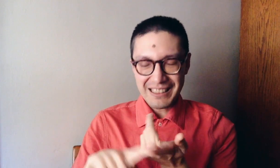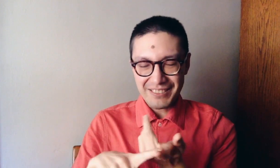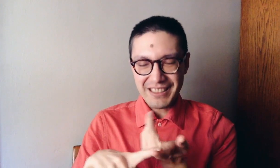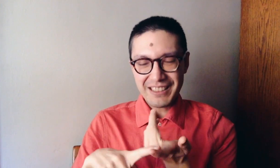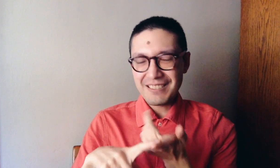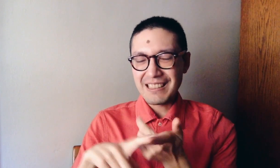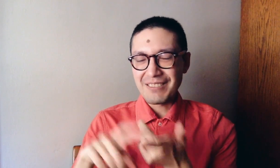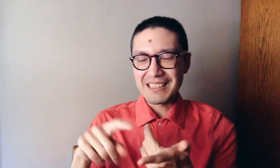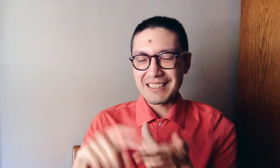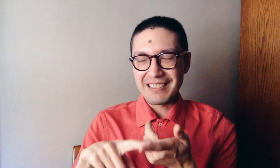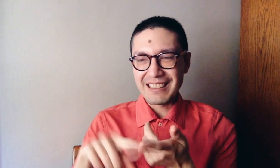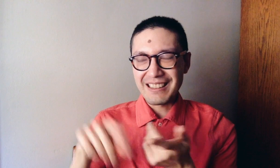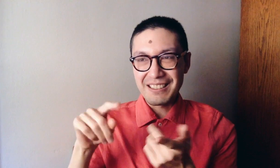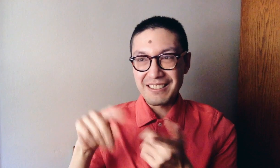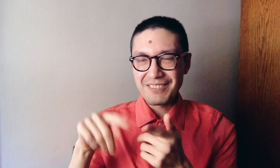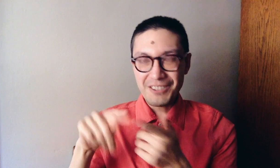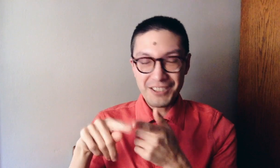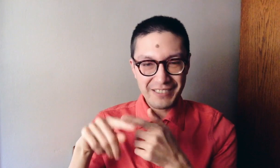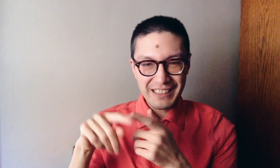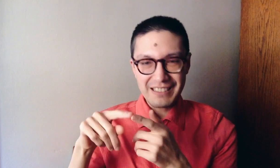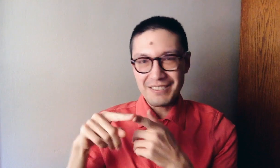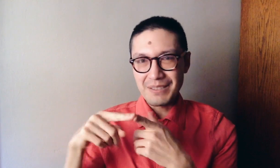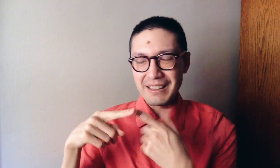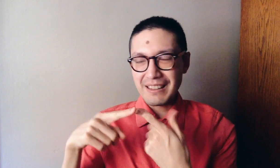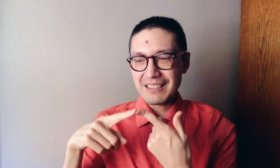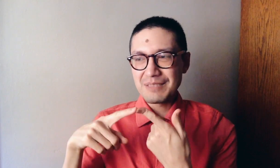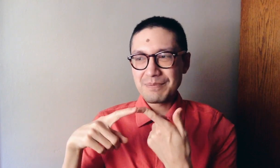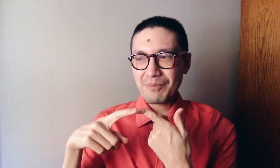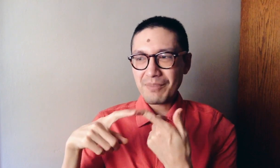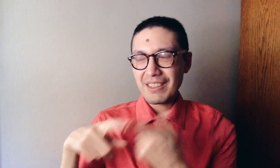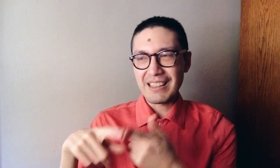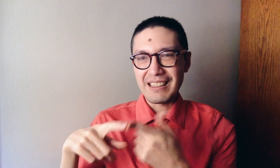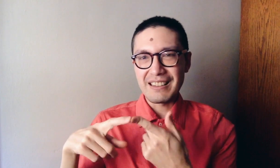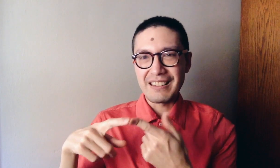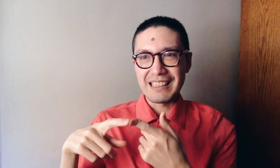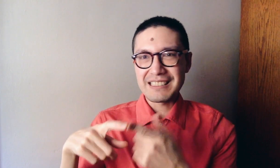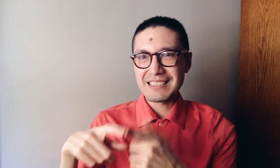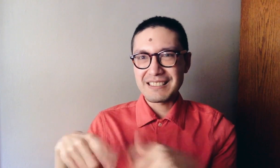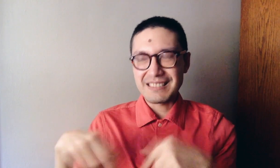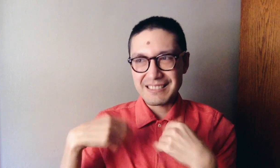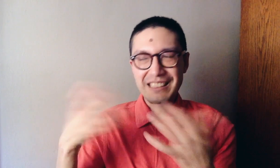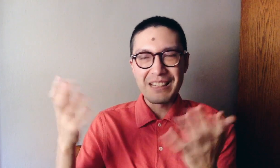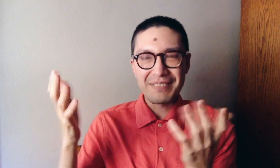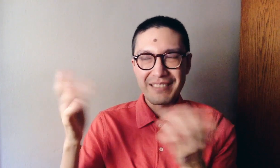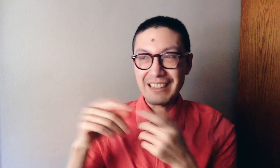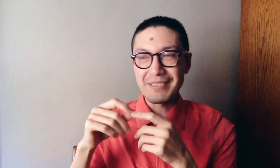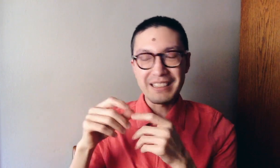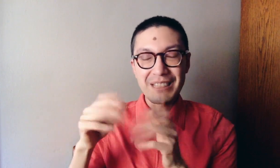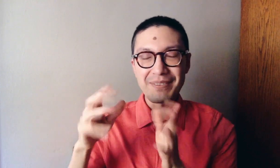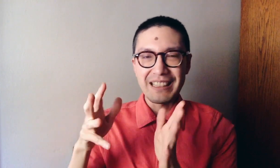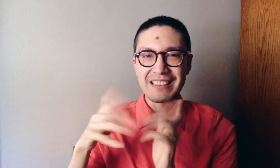second video, I want to do that on the fourth week of the month. And that's enough. That'll be an update